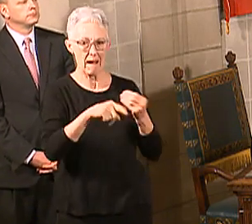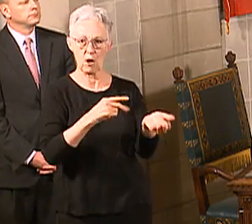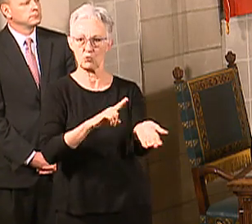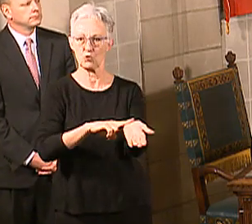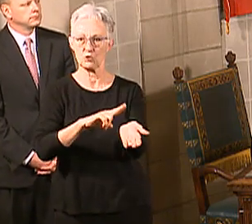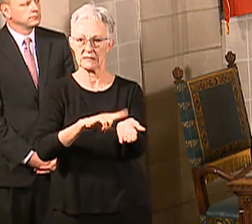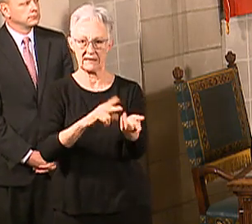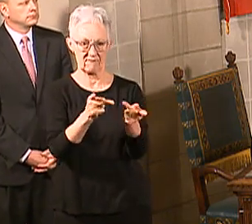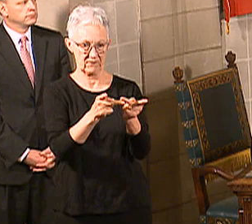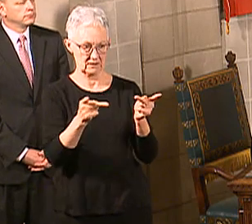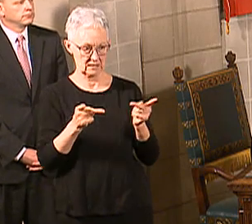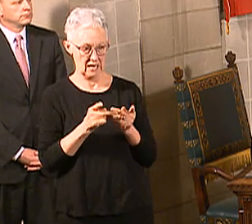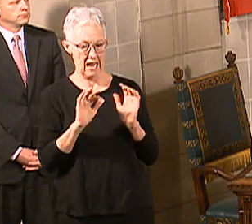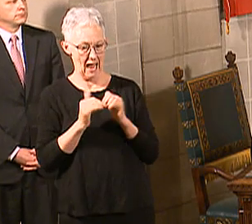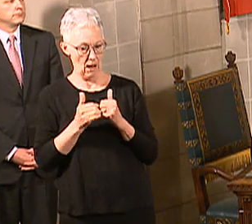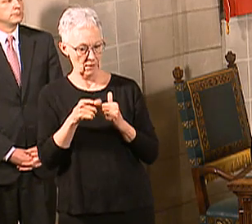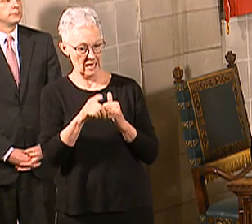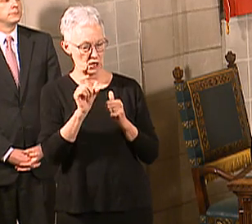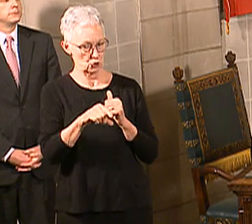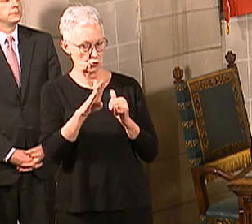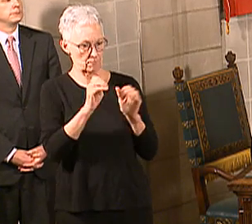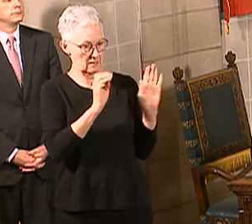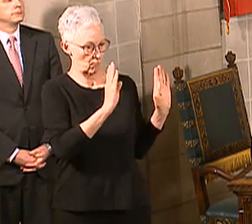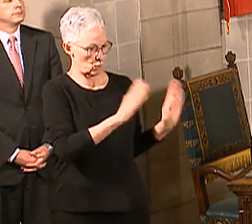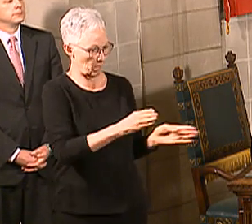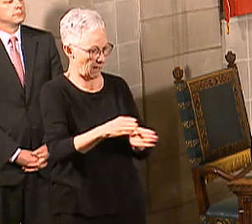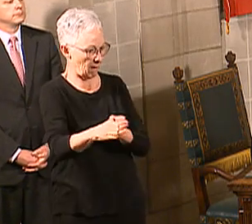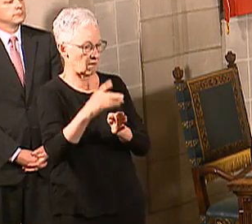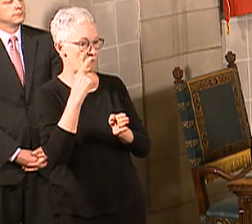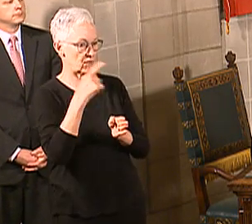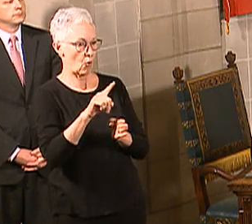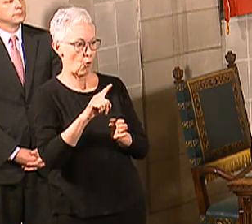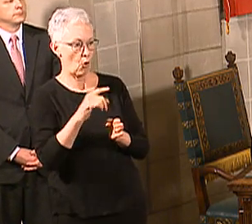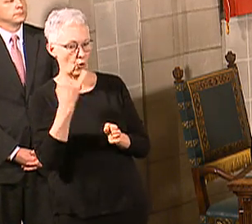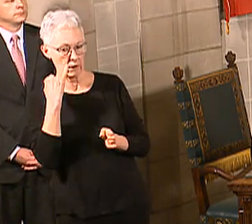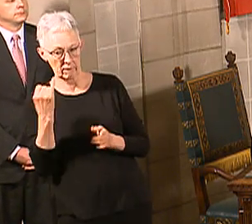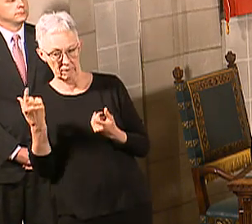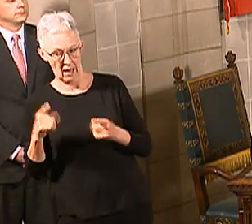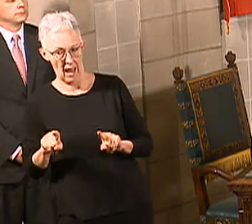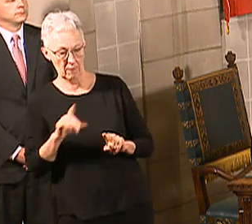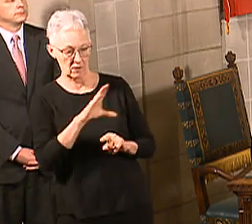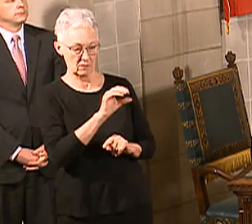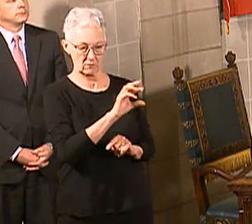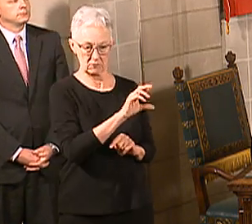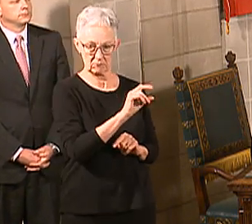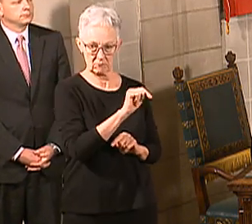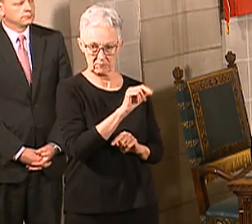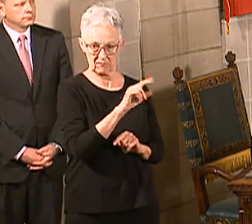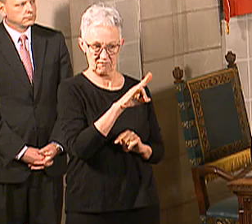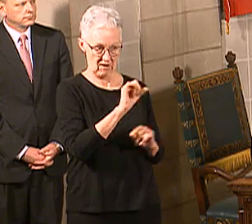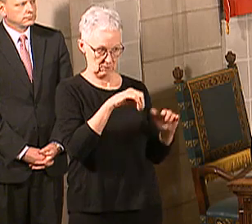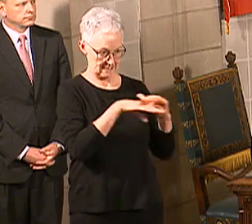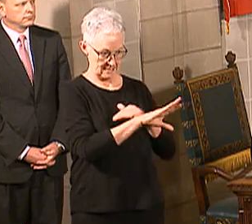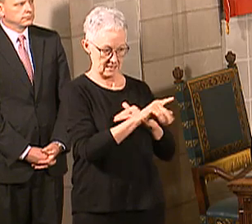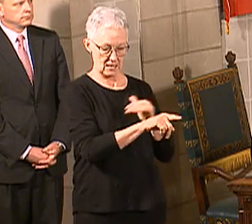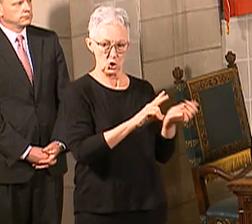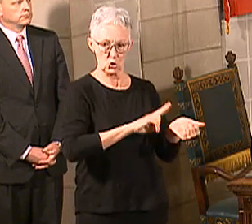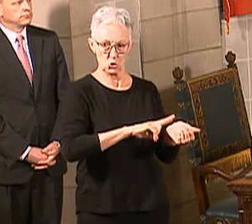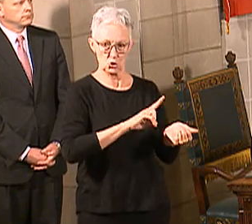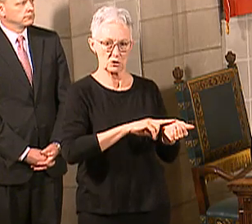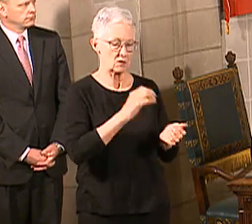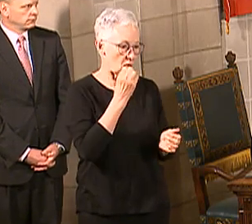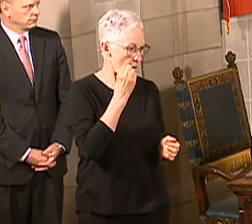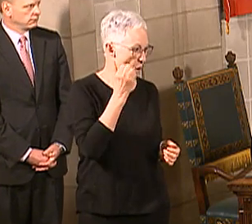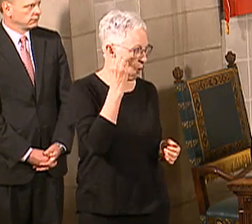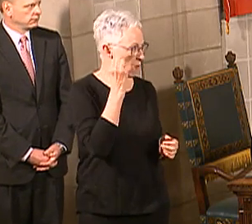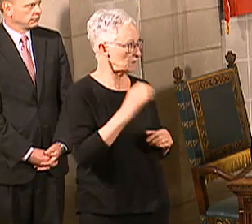coronavirus with regard to thinking about their staff and people not being available about, obviously, most of the nursing facilities,